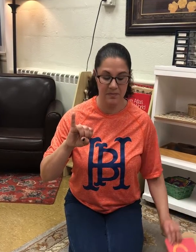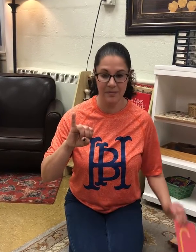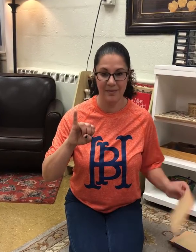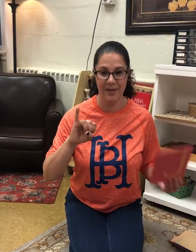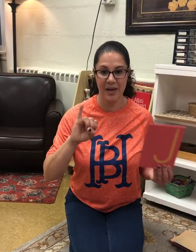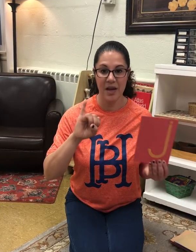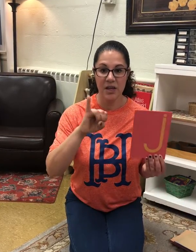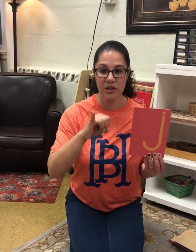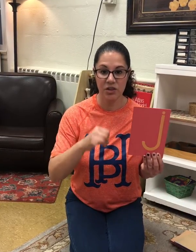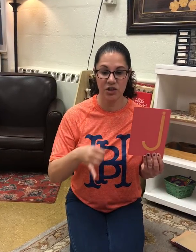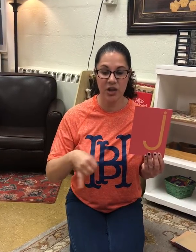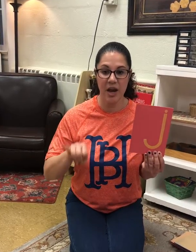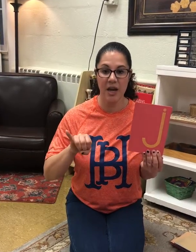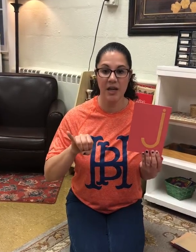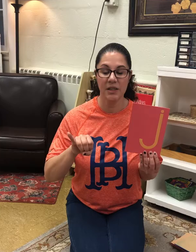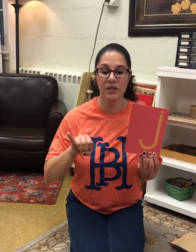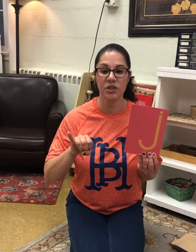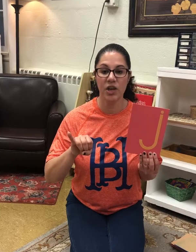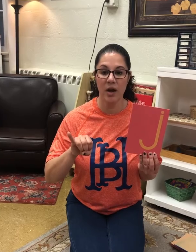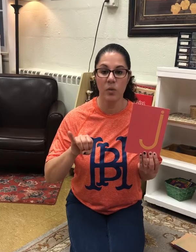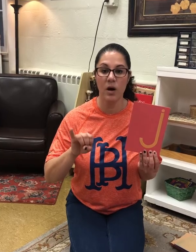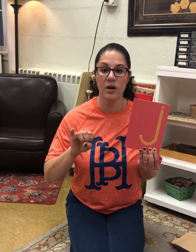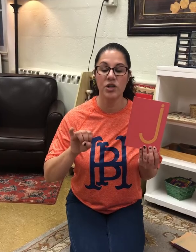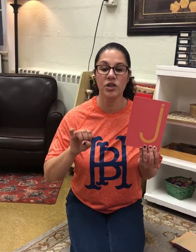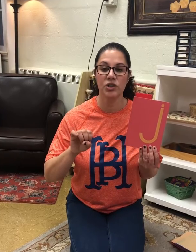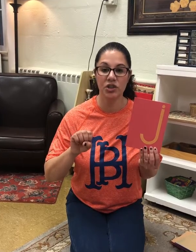J jaguar, j.